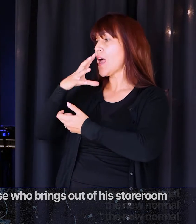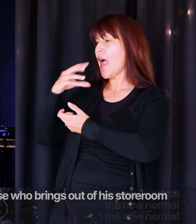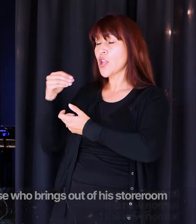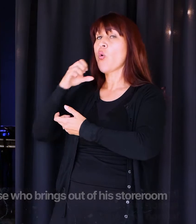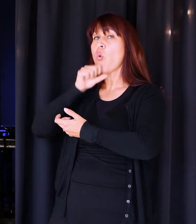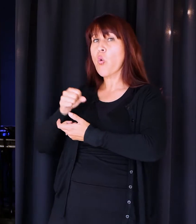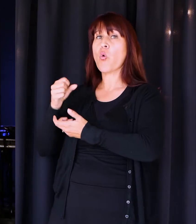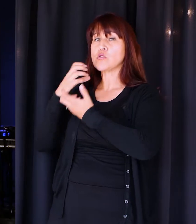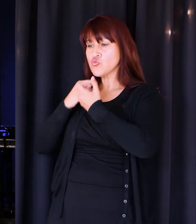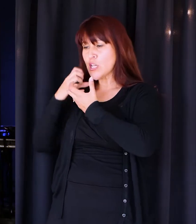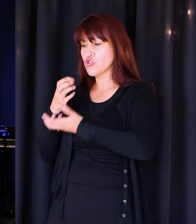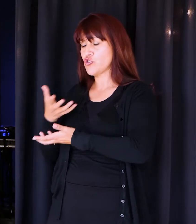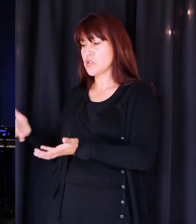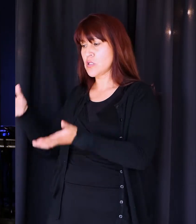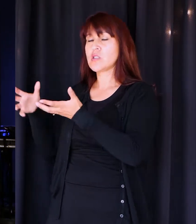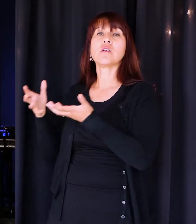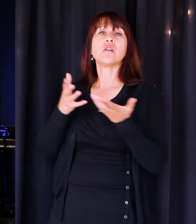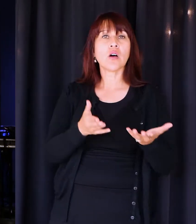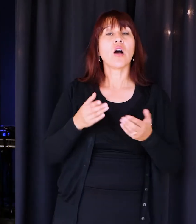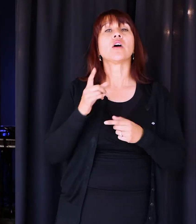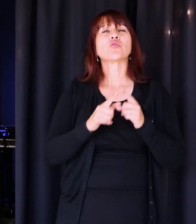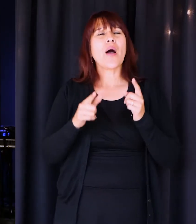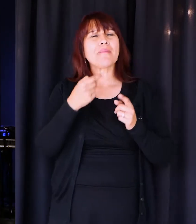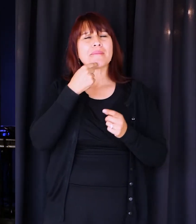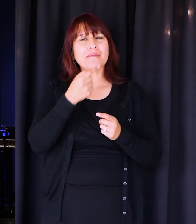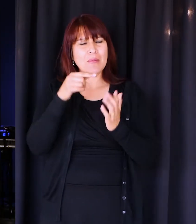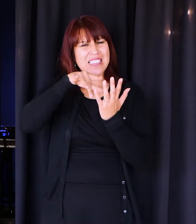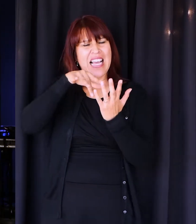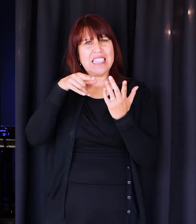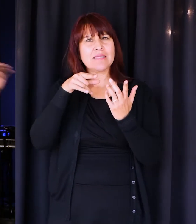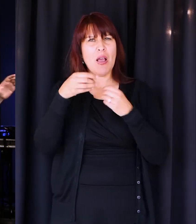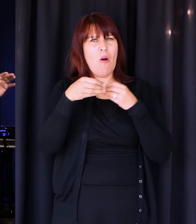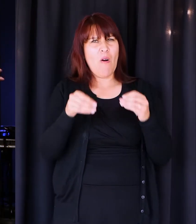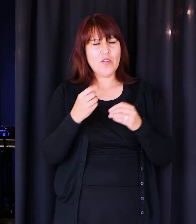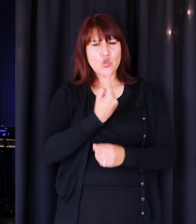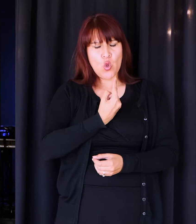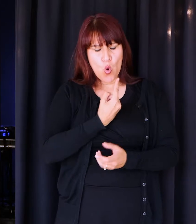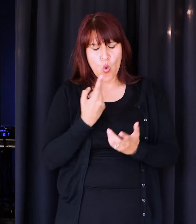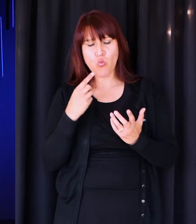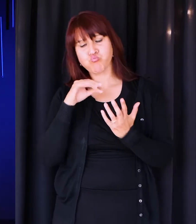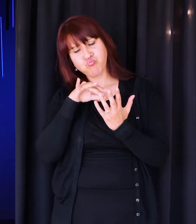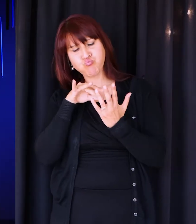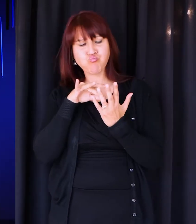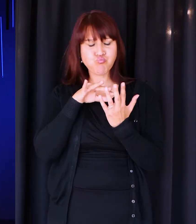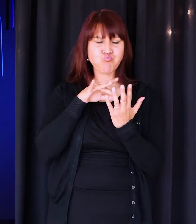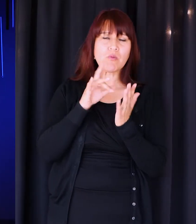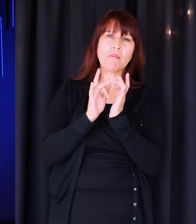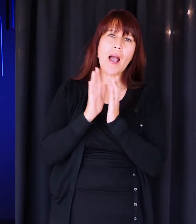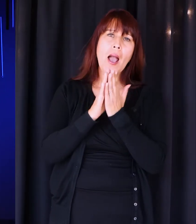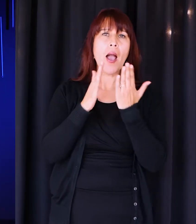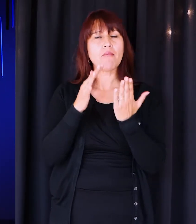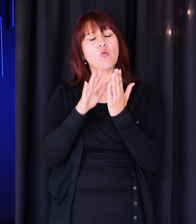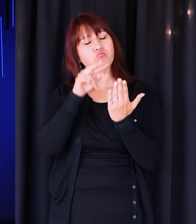Now, friends, I'm just going to tell you, I was studying this passage this week in my office. I was all alone. I was, I had my Bible open